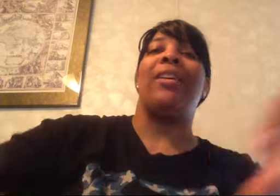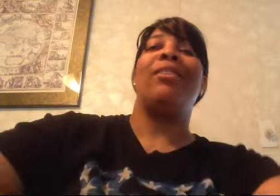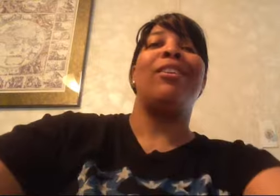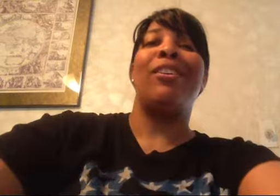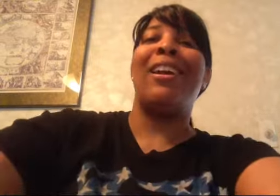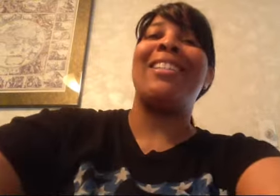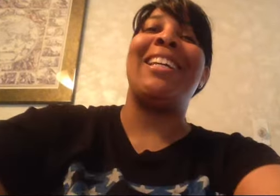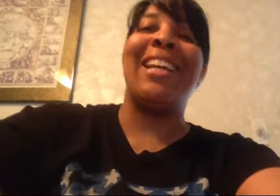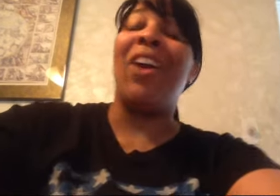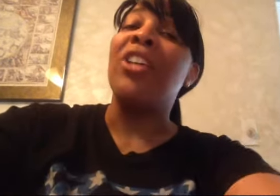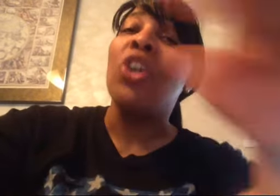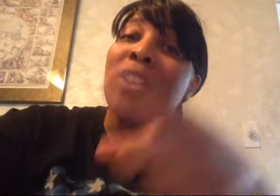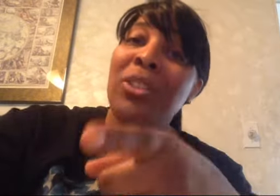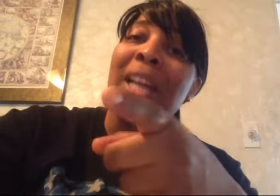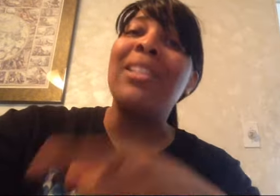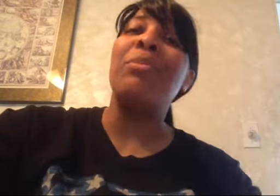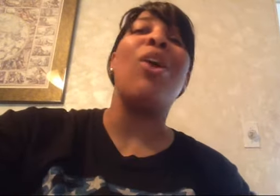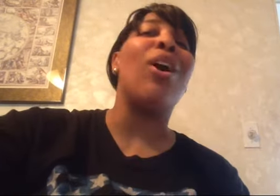you guys take care I'll talk to you guys tomorrow